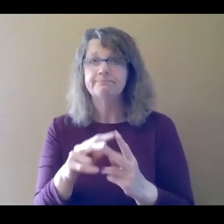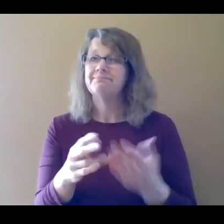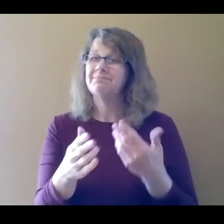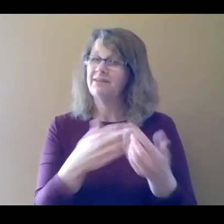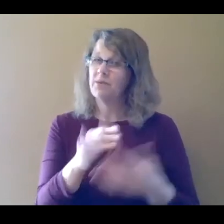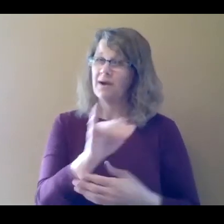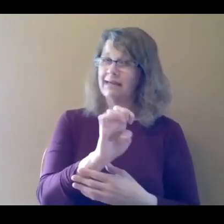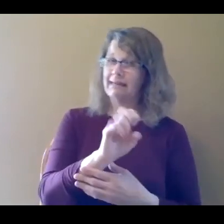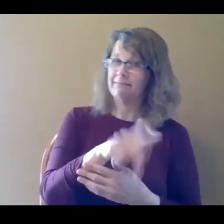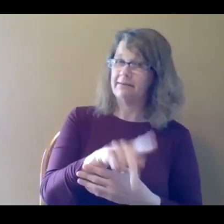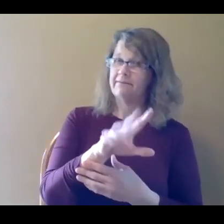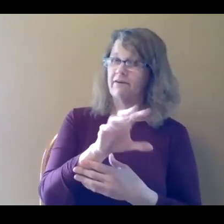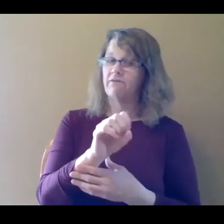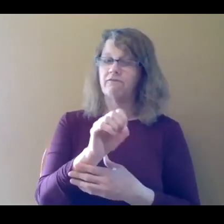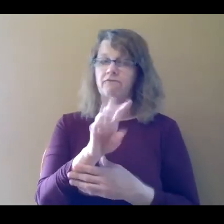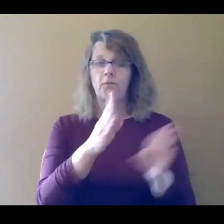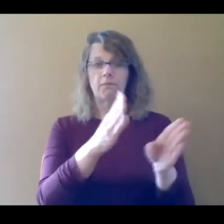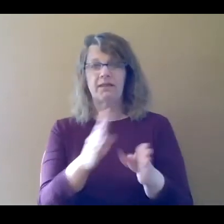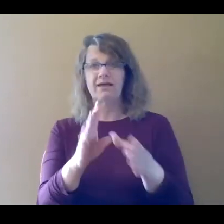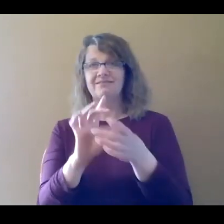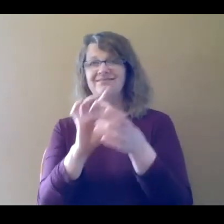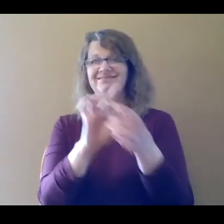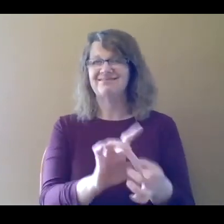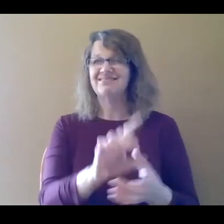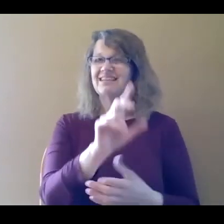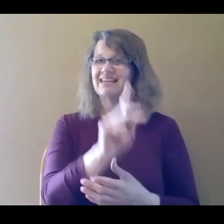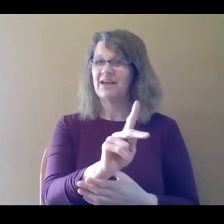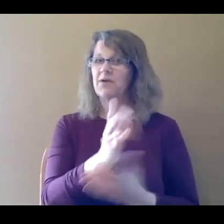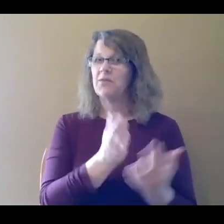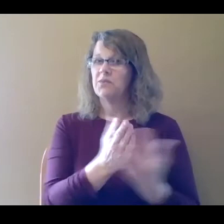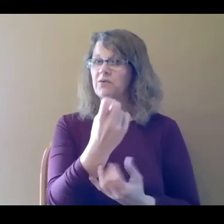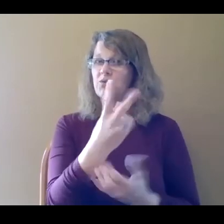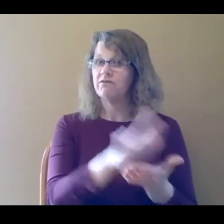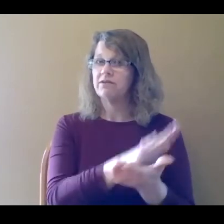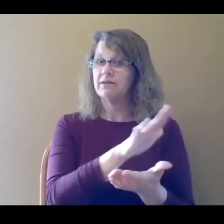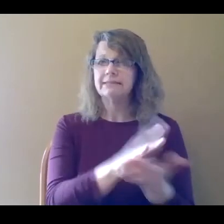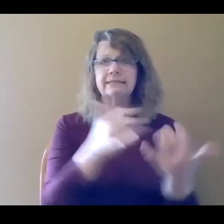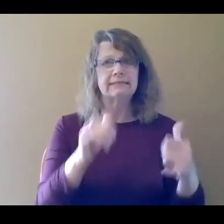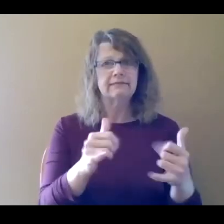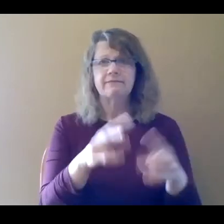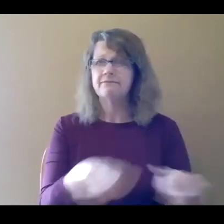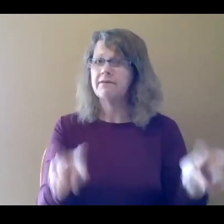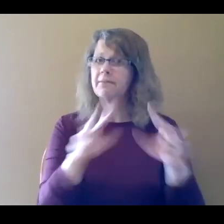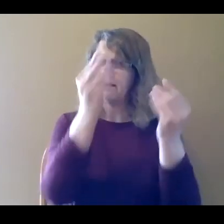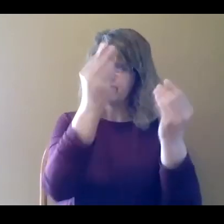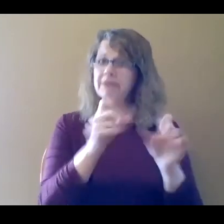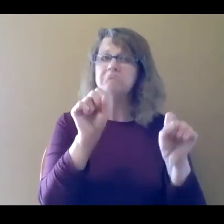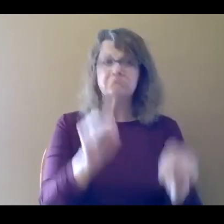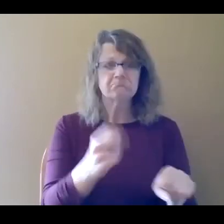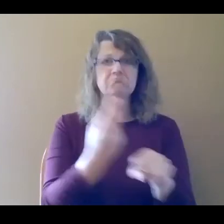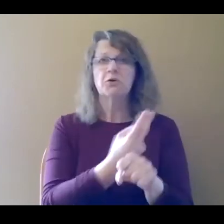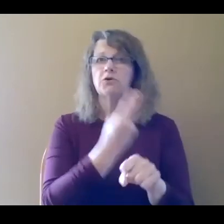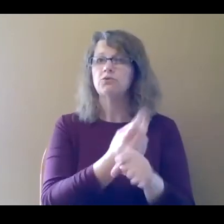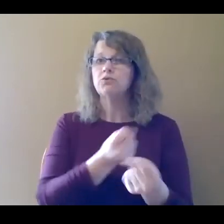IEPs and 504 plans are K-12 documents, they contain valuable information that can be used to